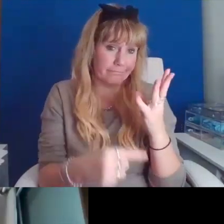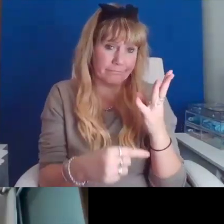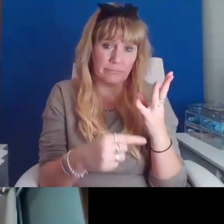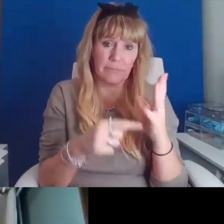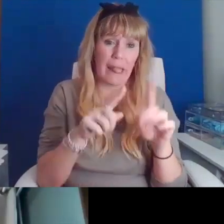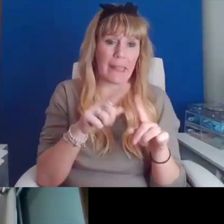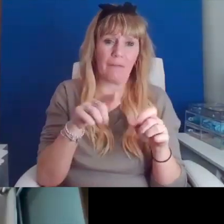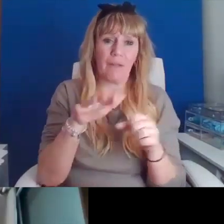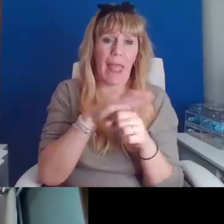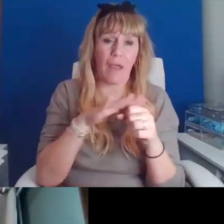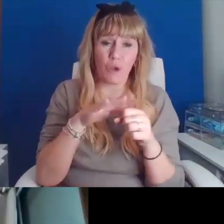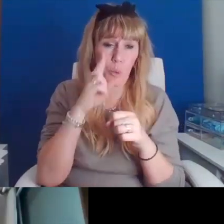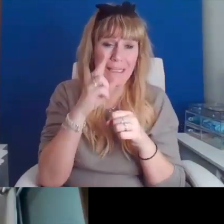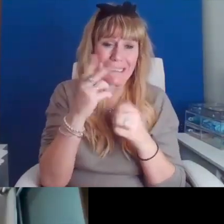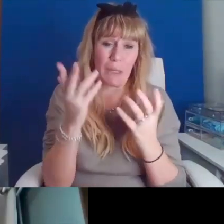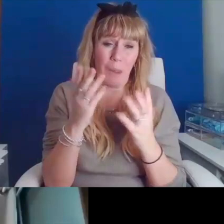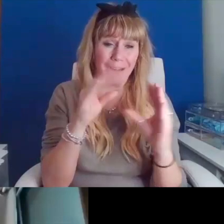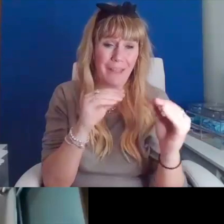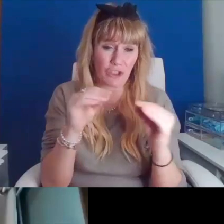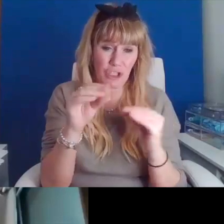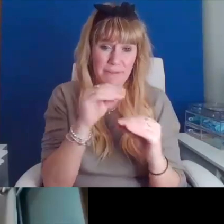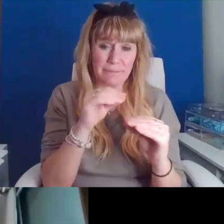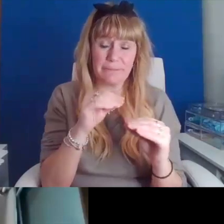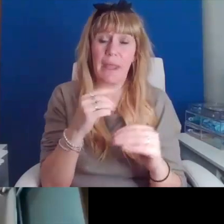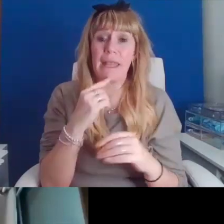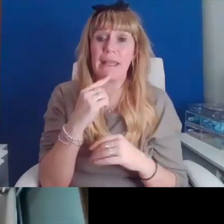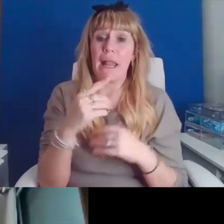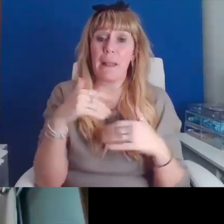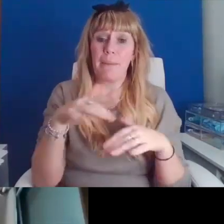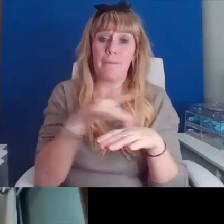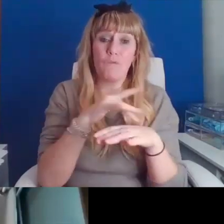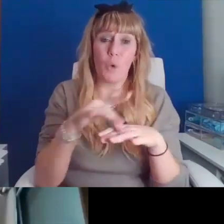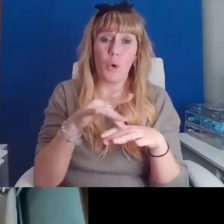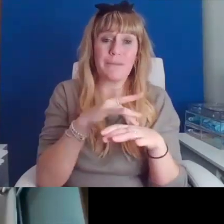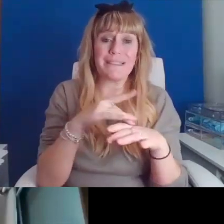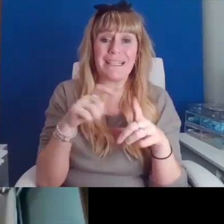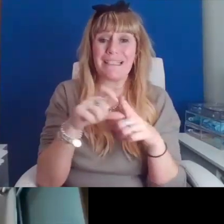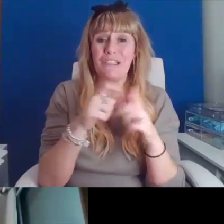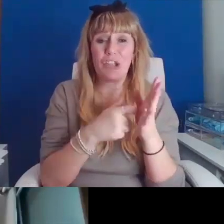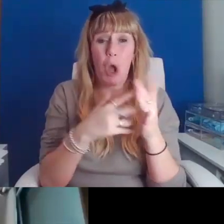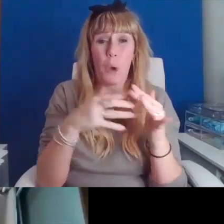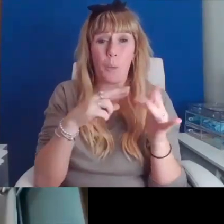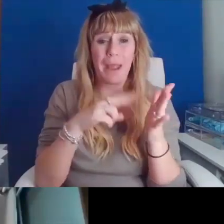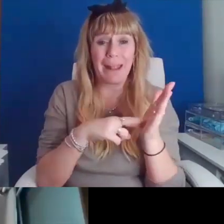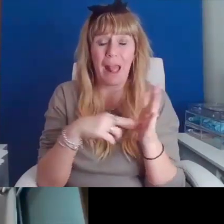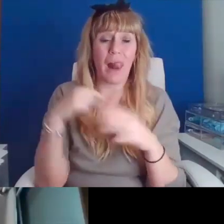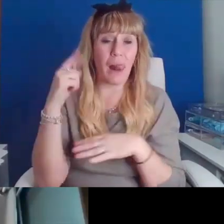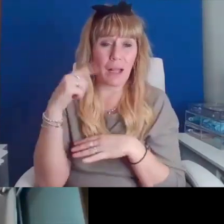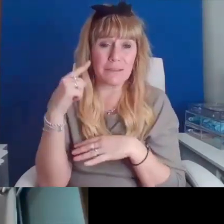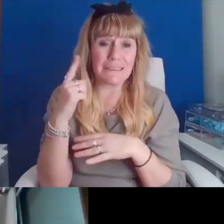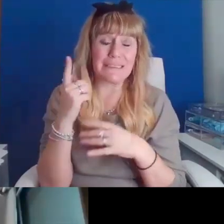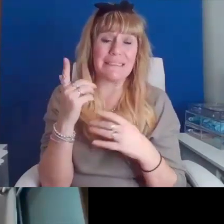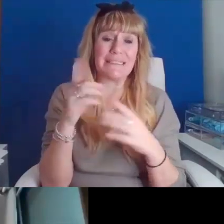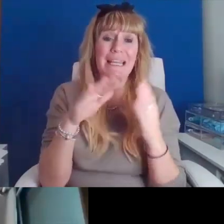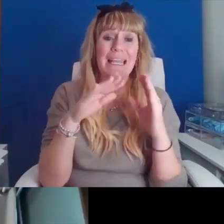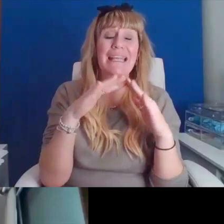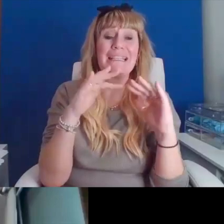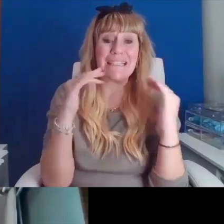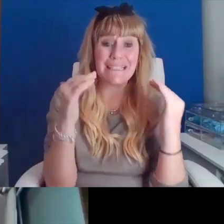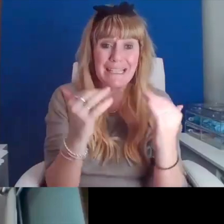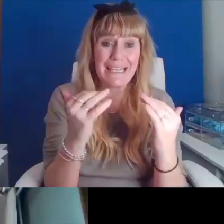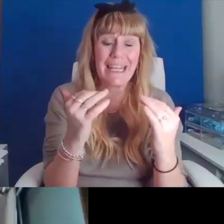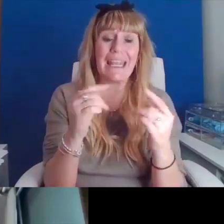Survivor's Poetry. She has performed in Darwin, London, Sydney and Newcastle and has been exhibited by